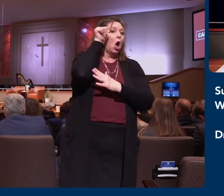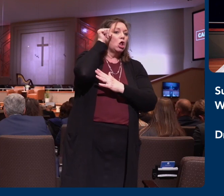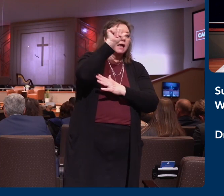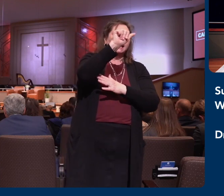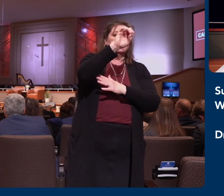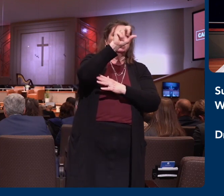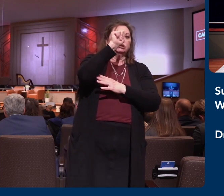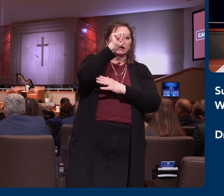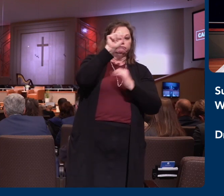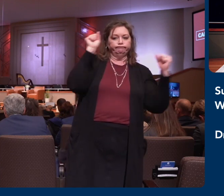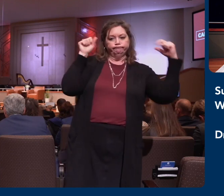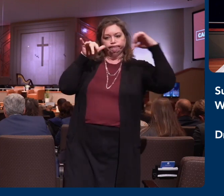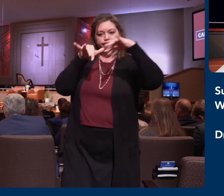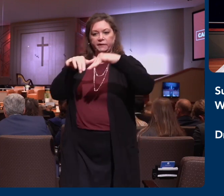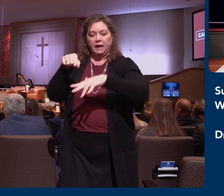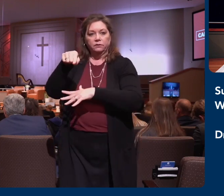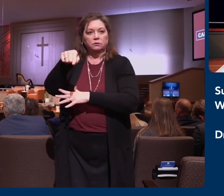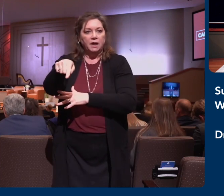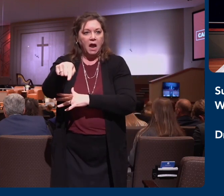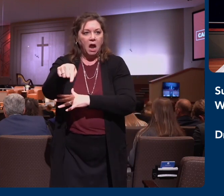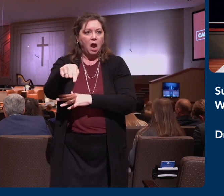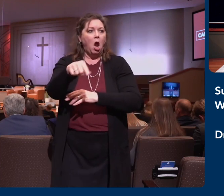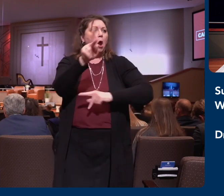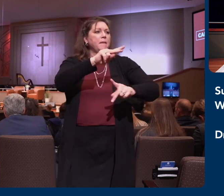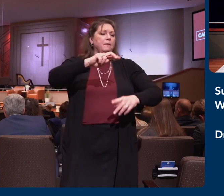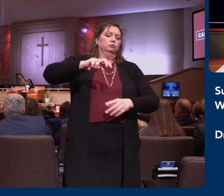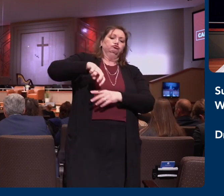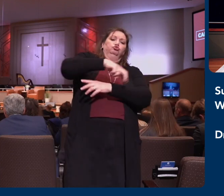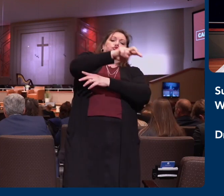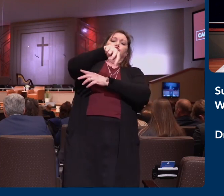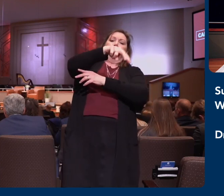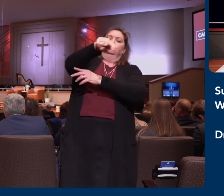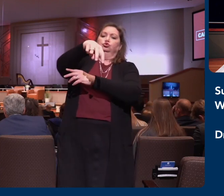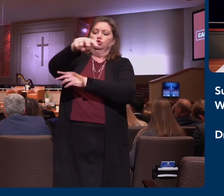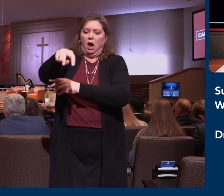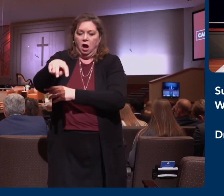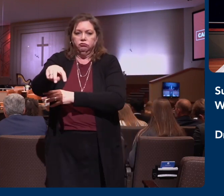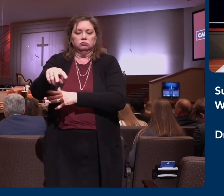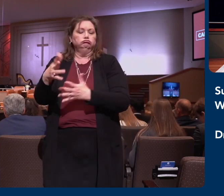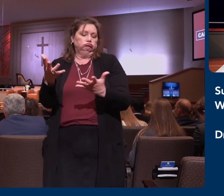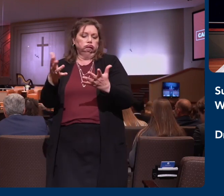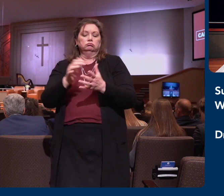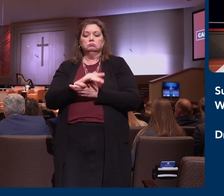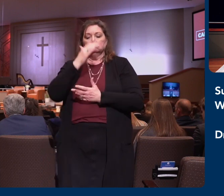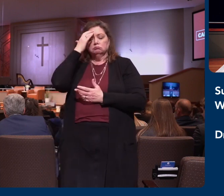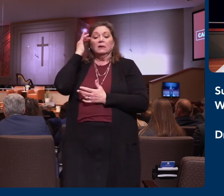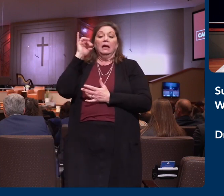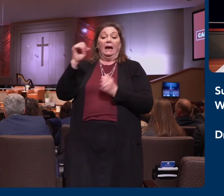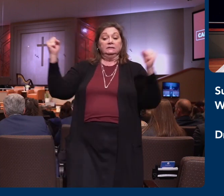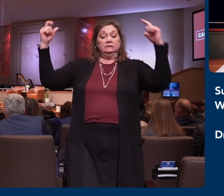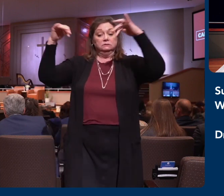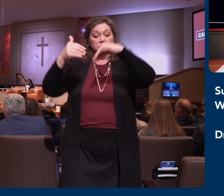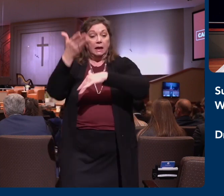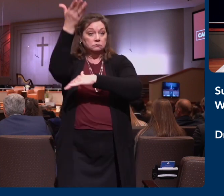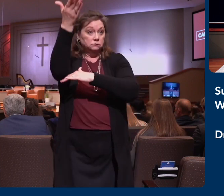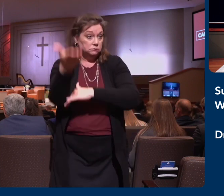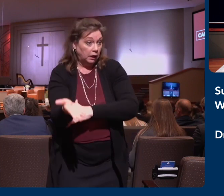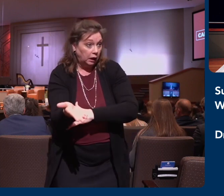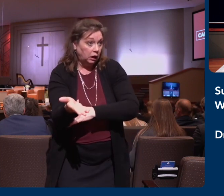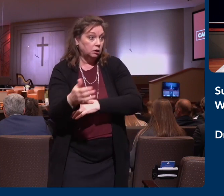city of that day and people would travel all over the region to do business. And this was a place of culture. I believe